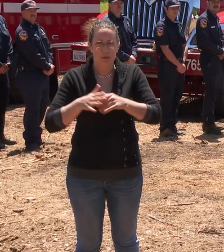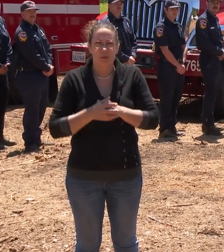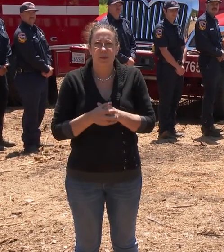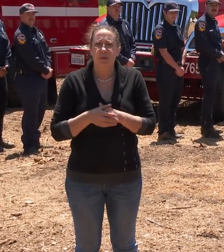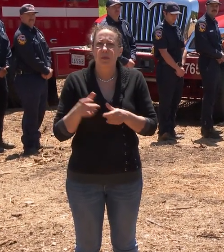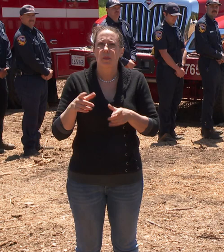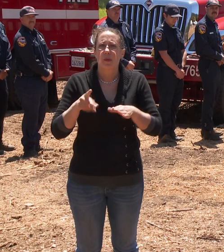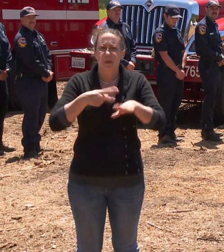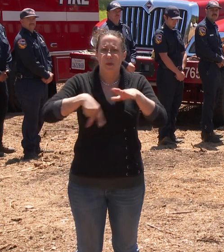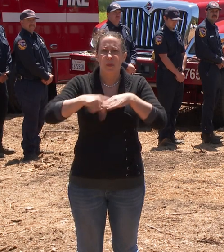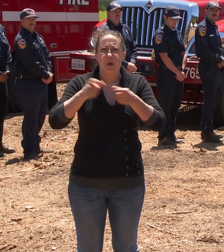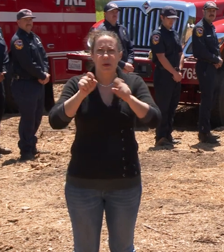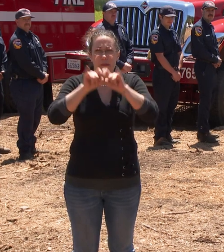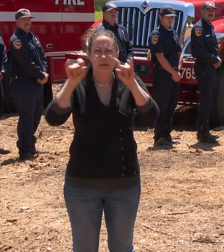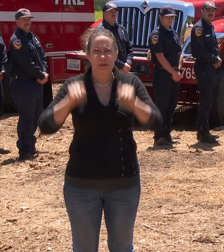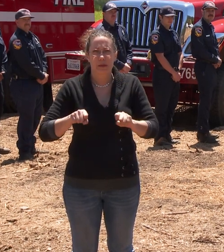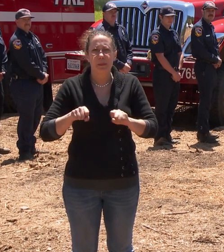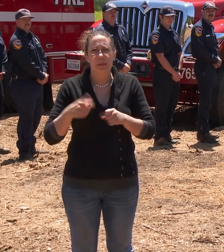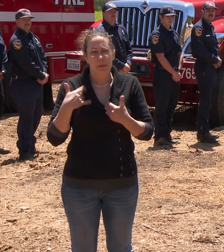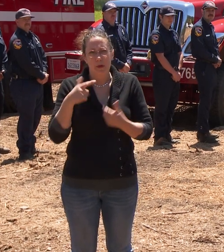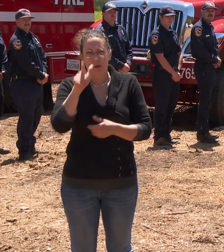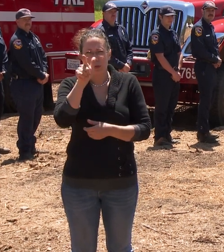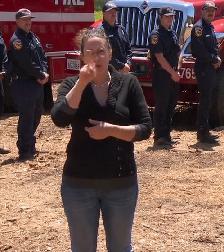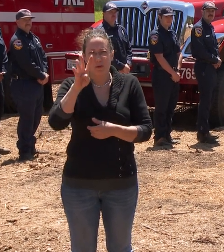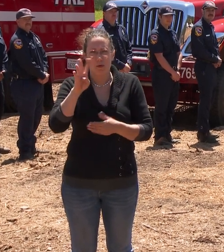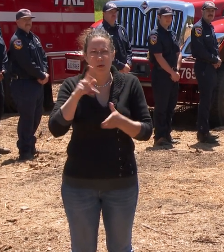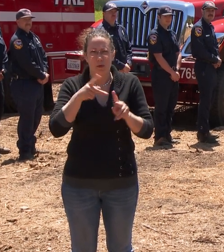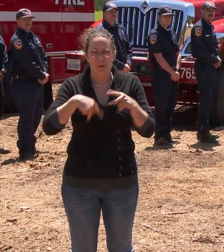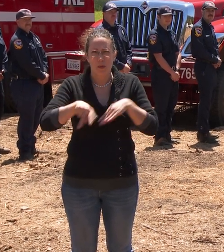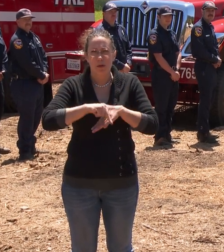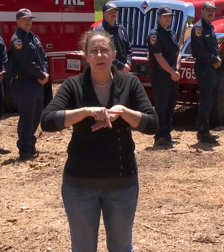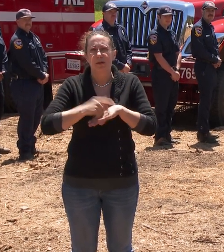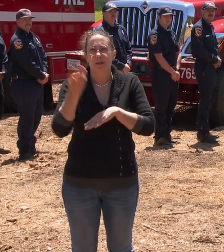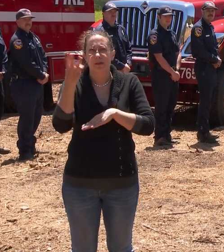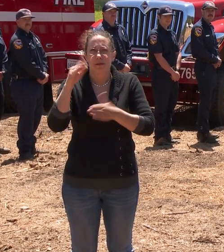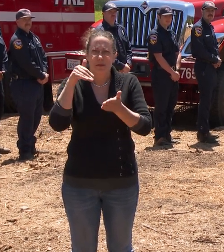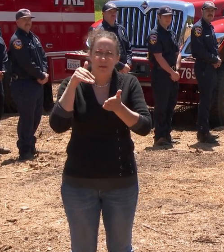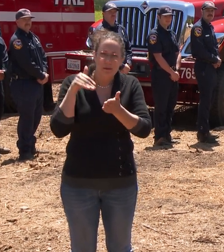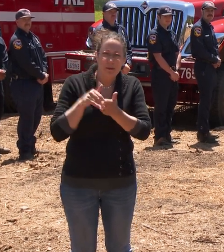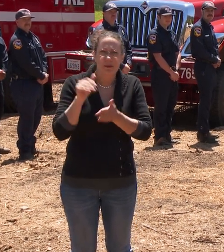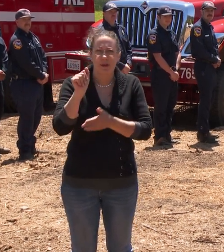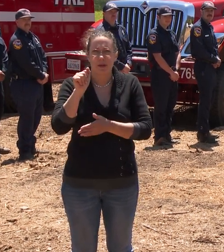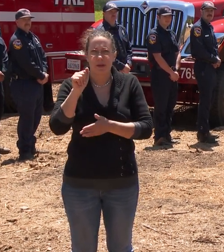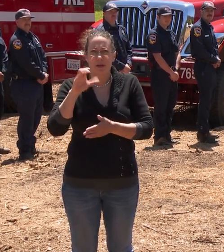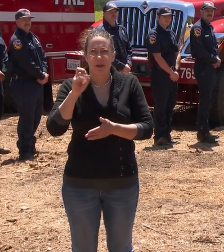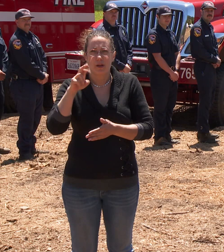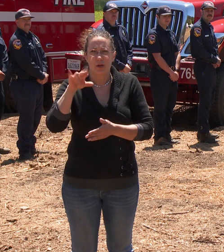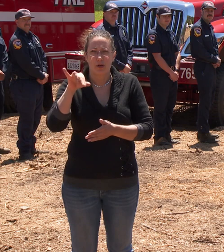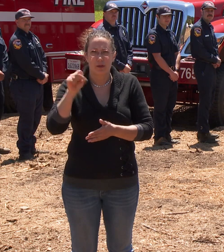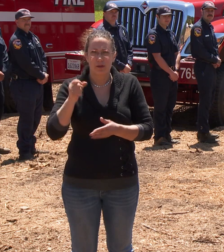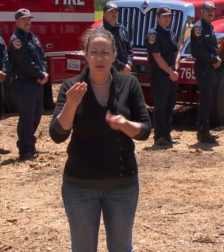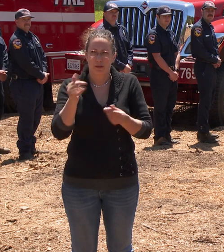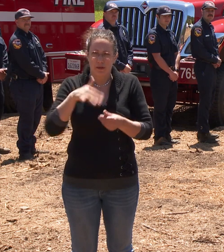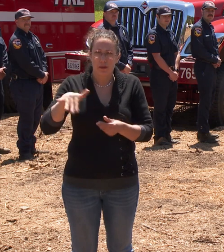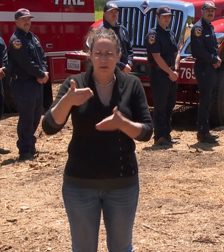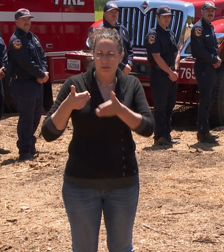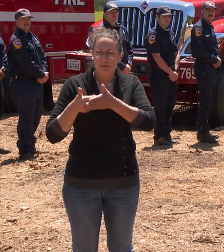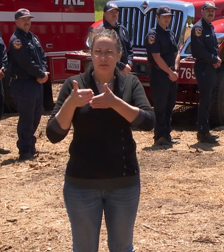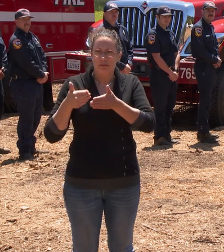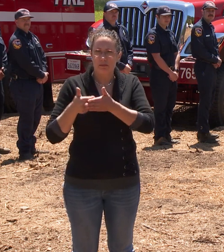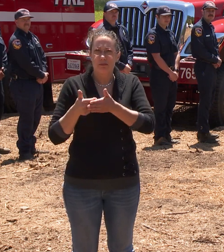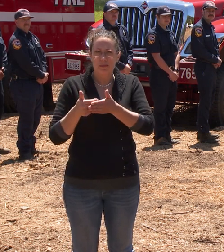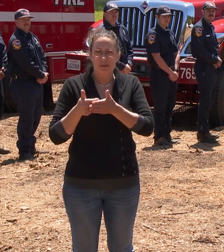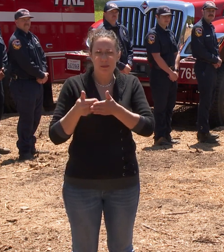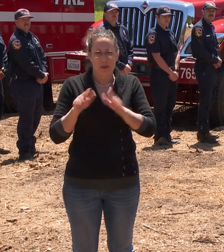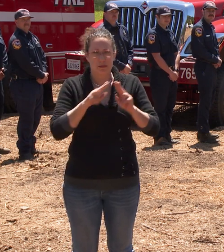comprised of 24 parks and over 16,000 acres of land, much of which is adjacent to and within residential